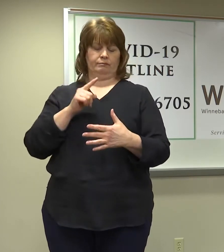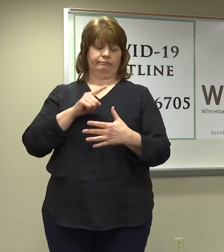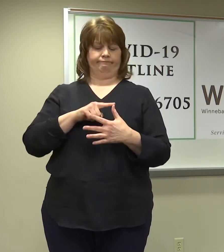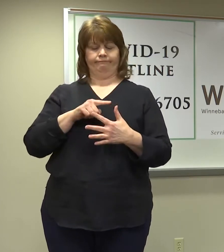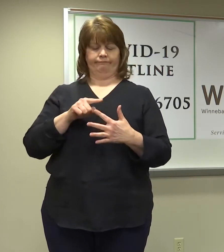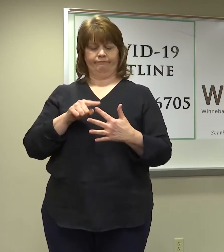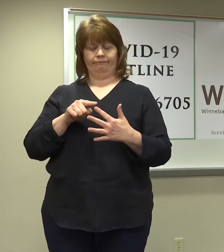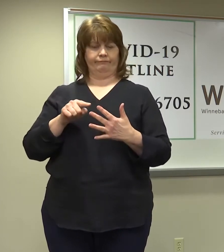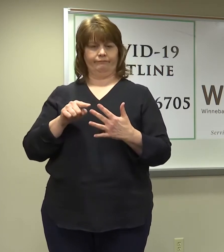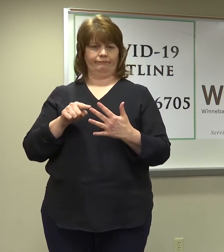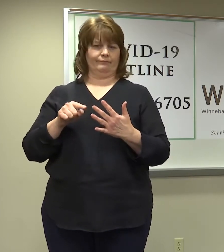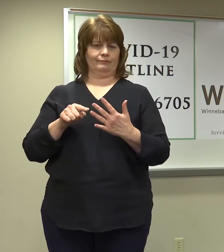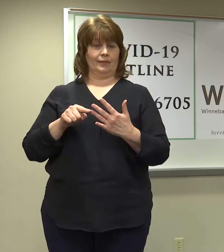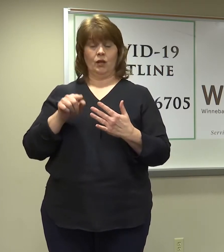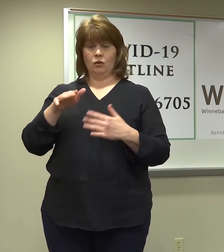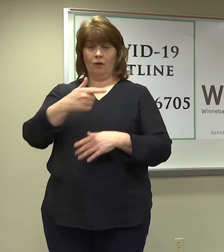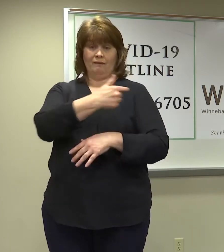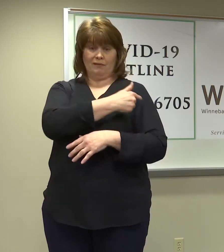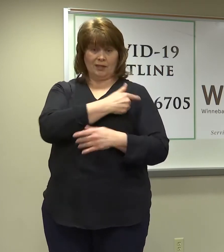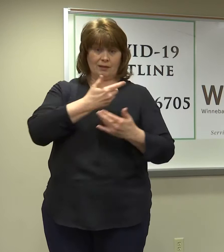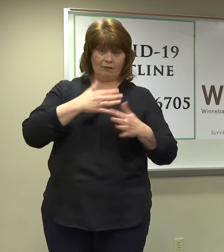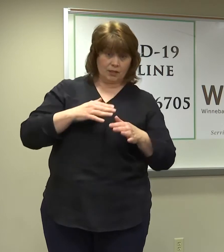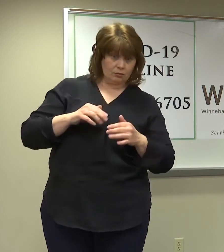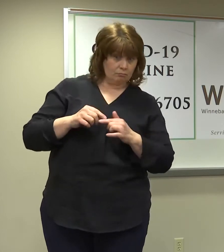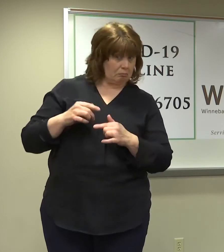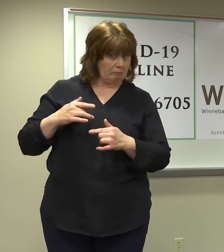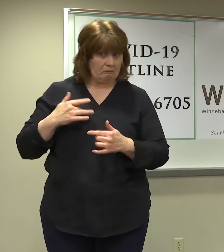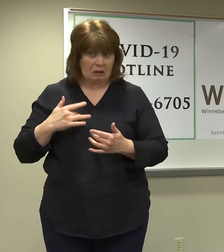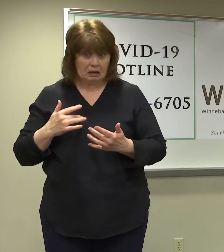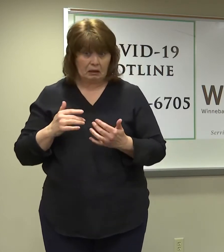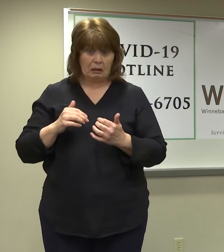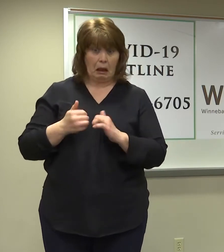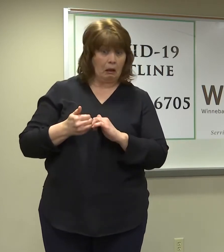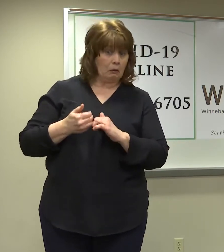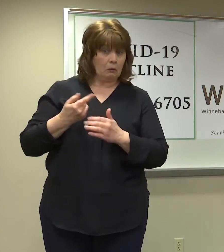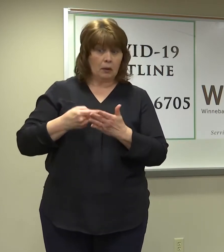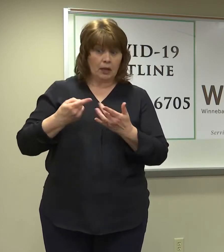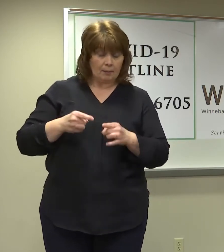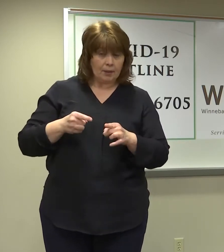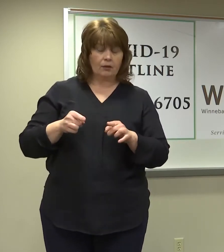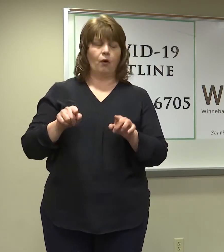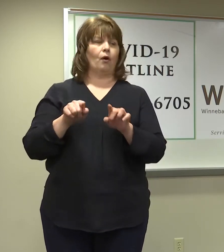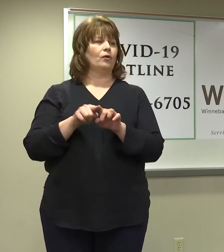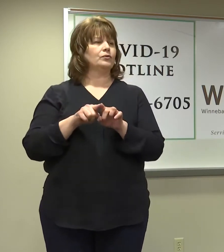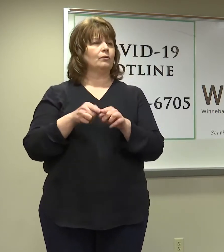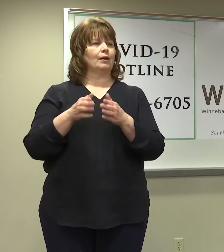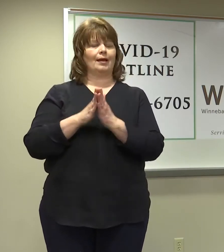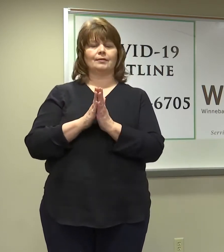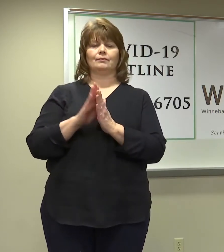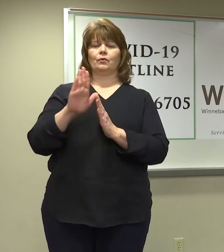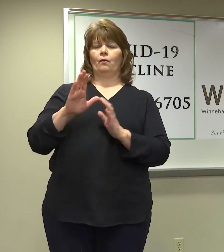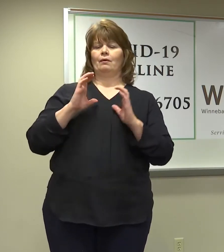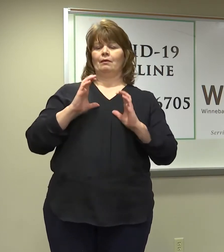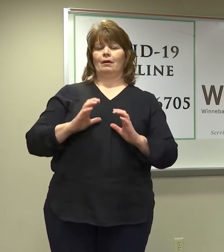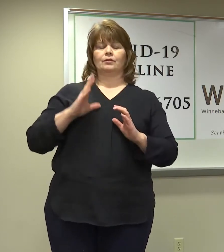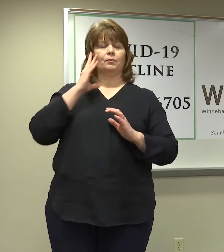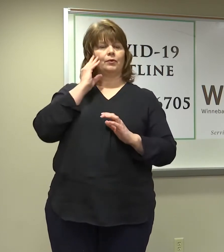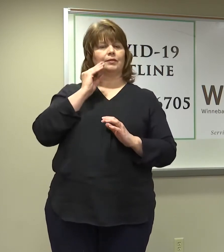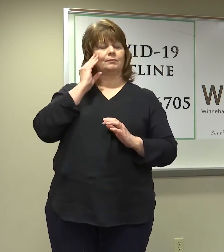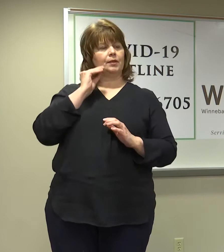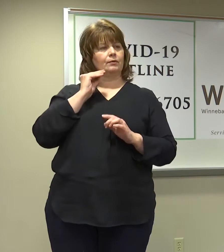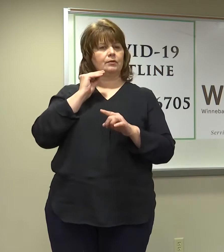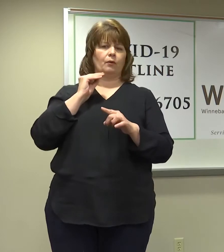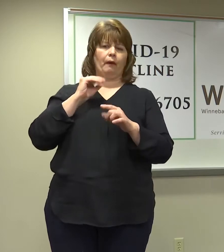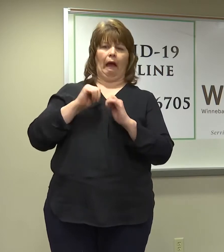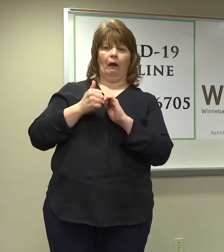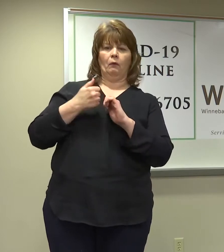What went on with your, after vaccination? It will also ask about their customer experience with the clinic. So how can we do a better job in delivering the